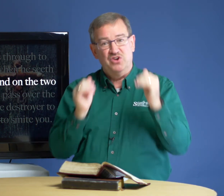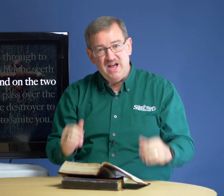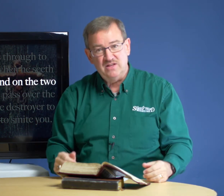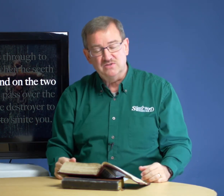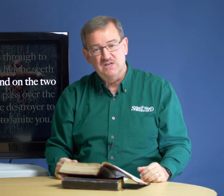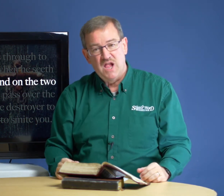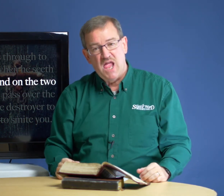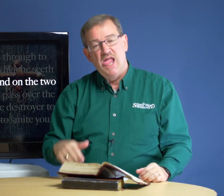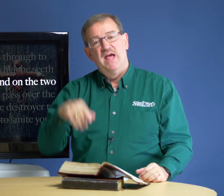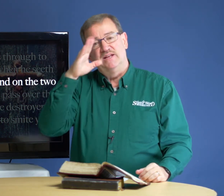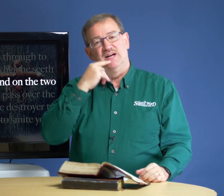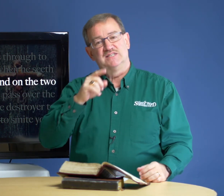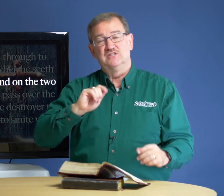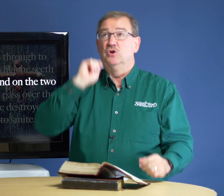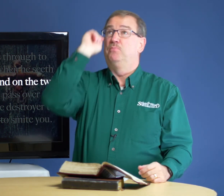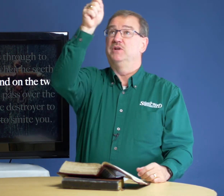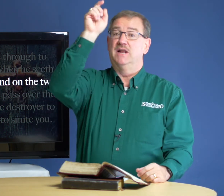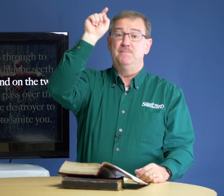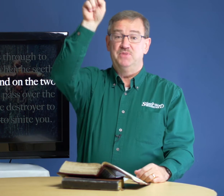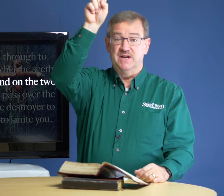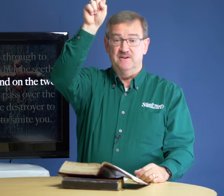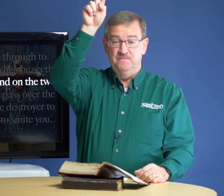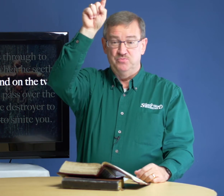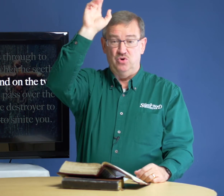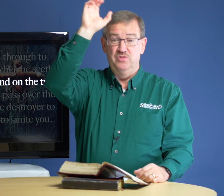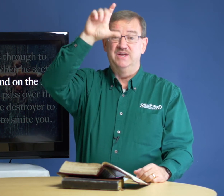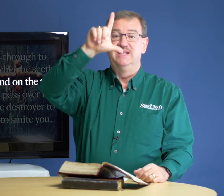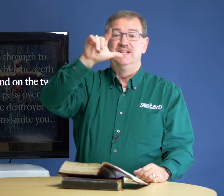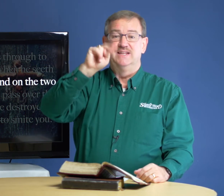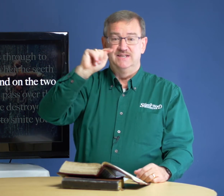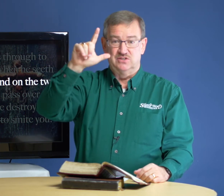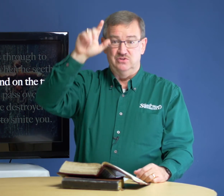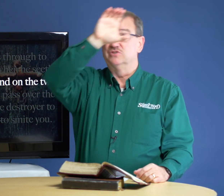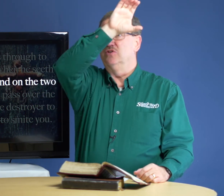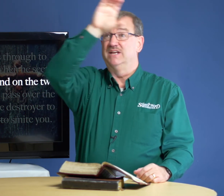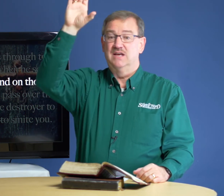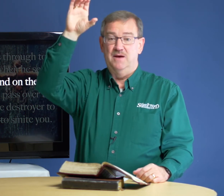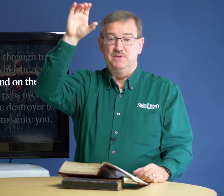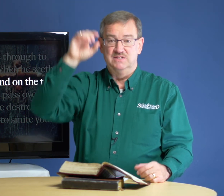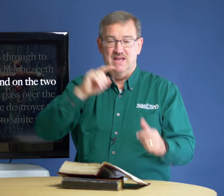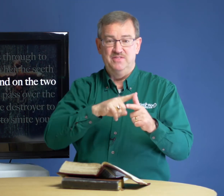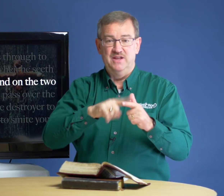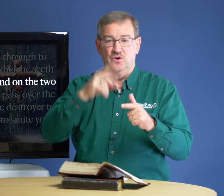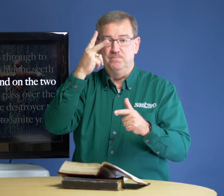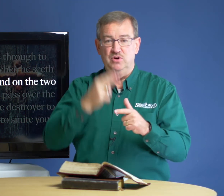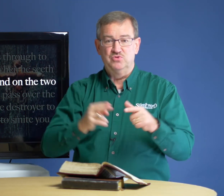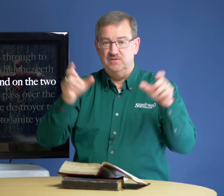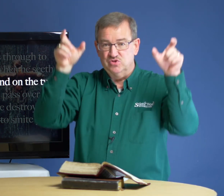your house. And God said, so put it up there on the lintel is on that top piece and then on both of the